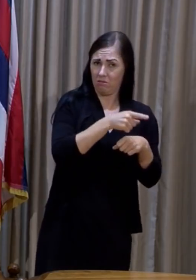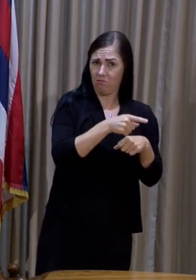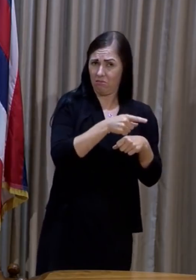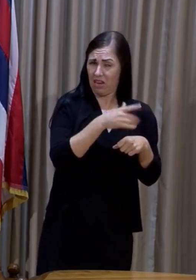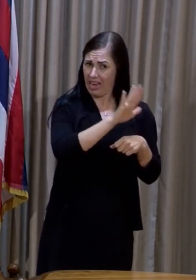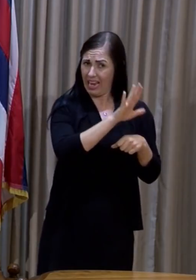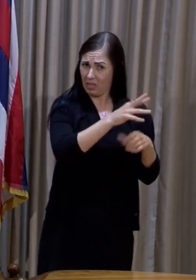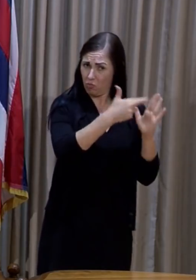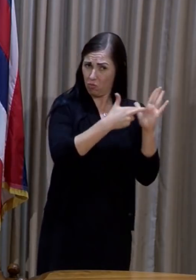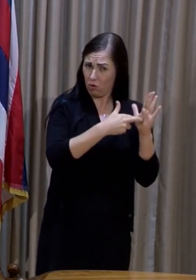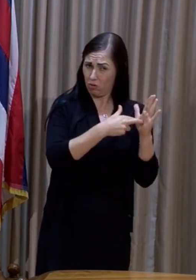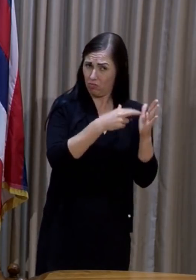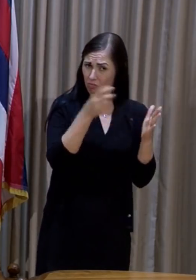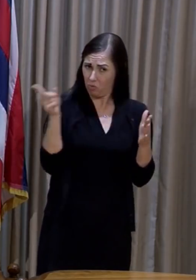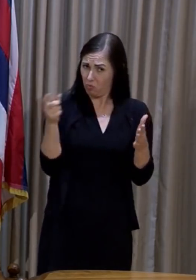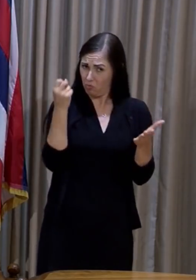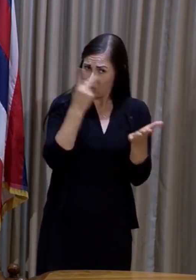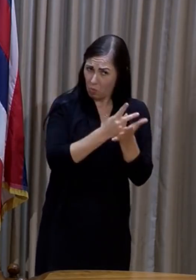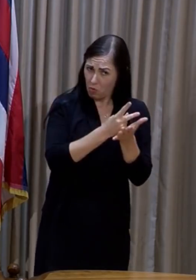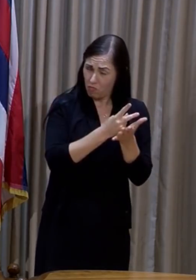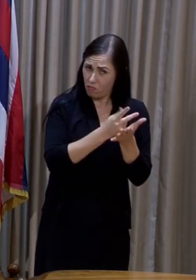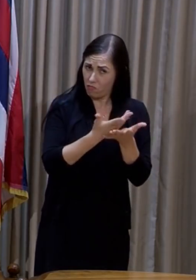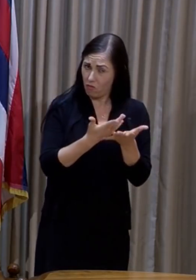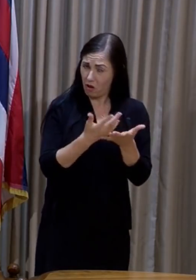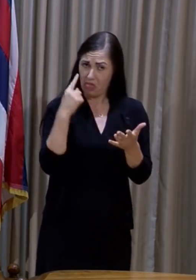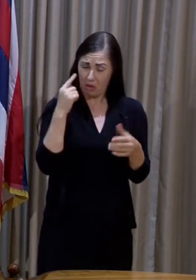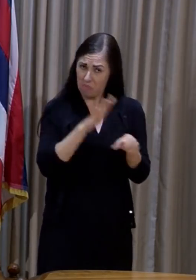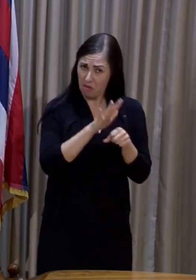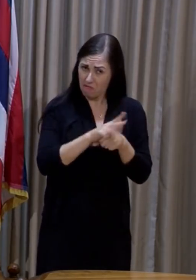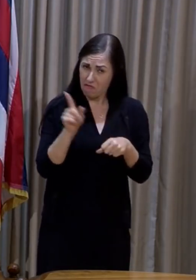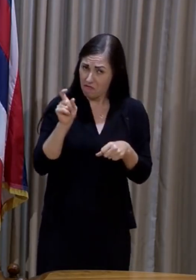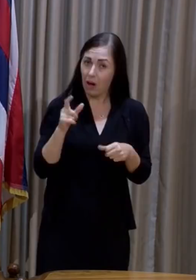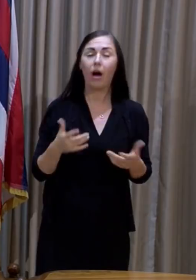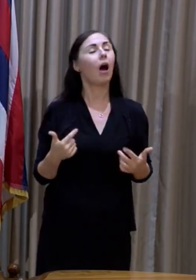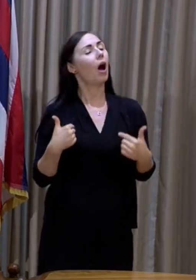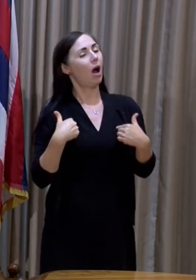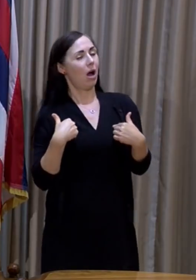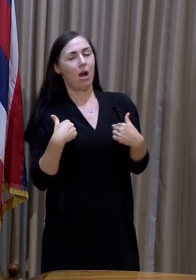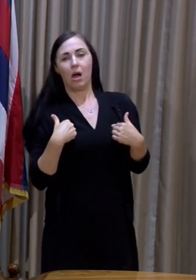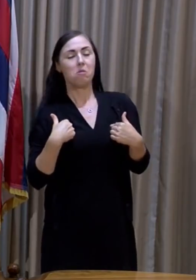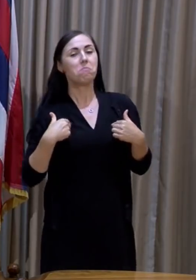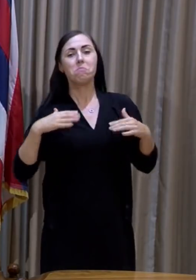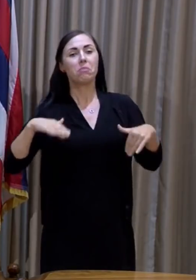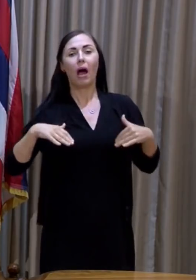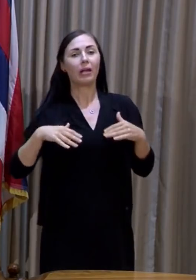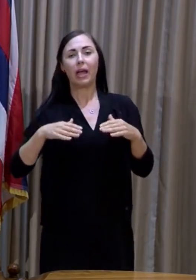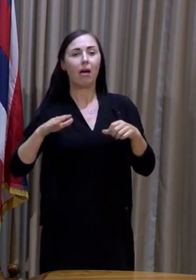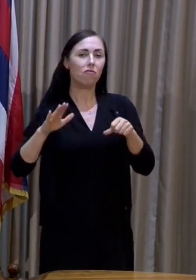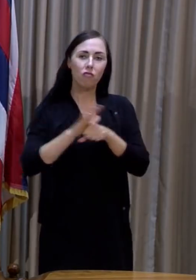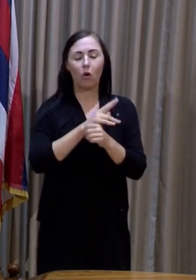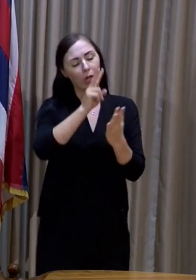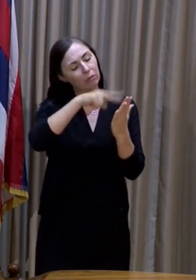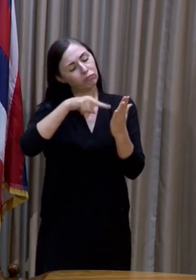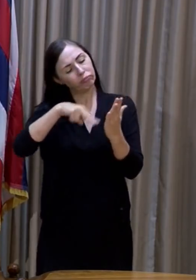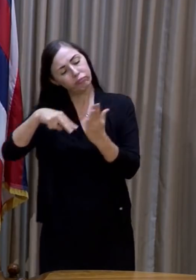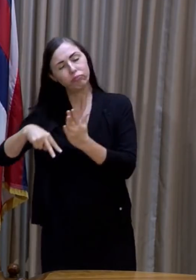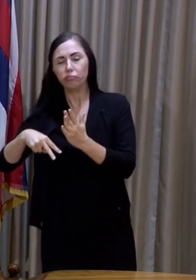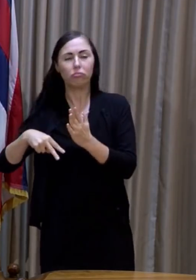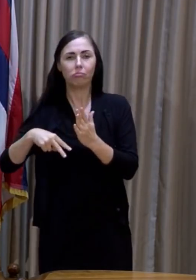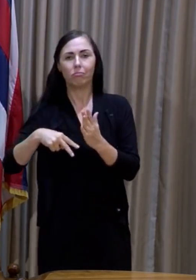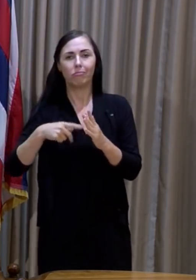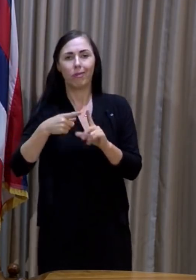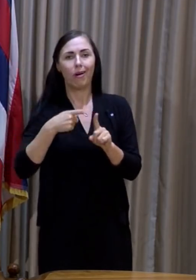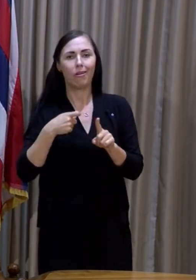curb the spread here? I haven't been able to complete the review of the request